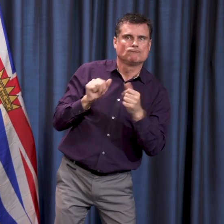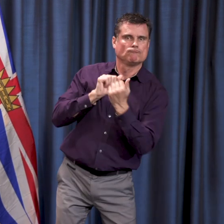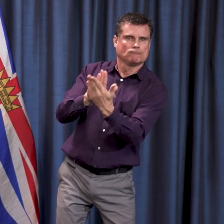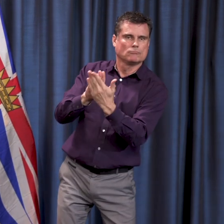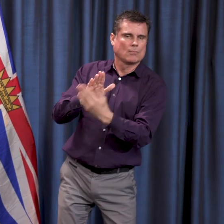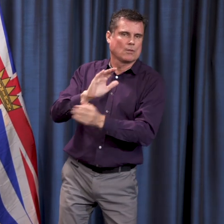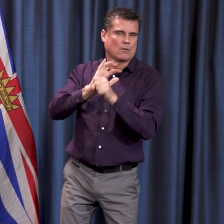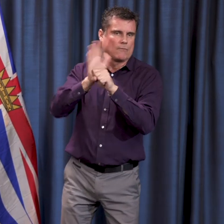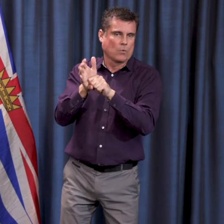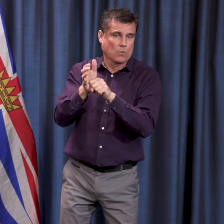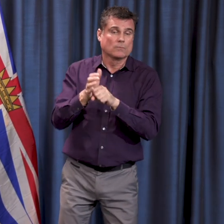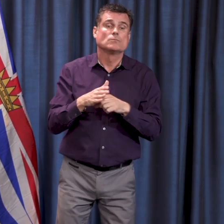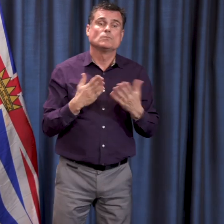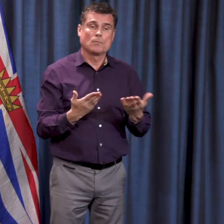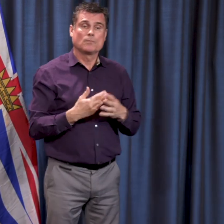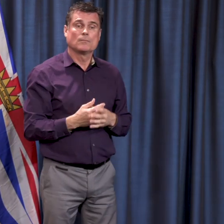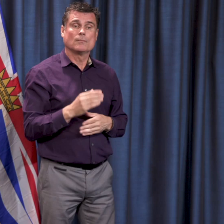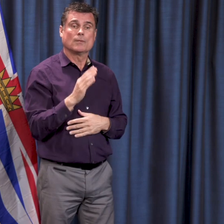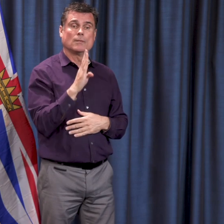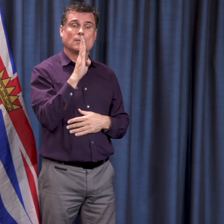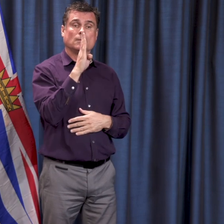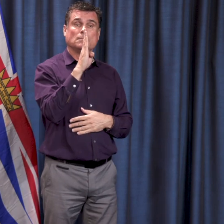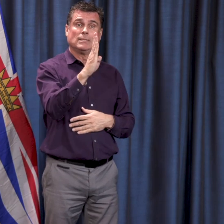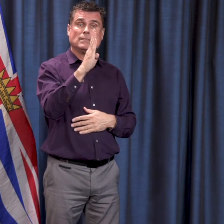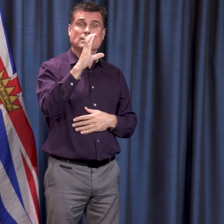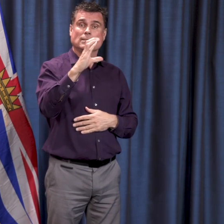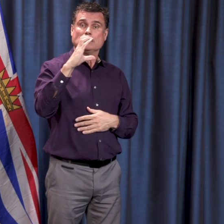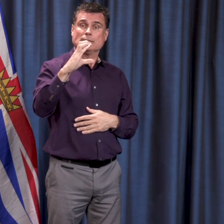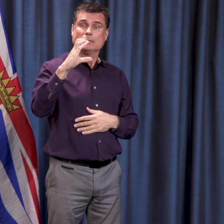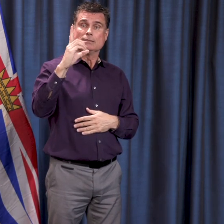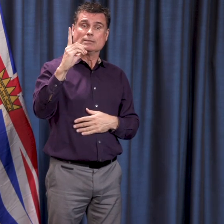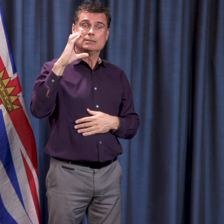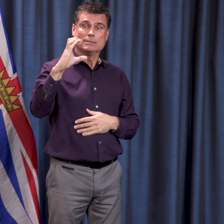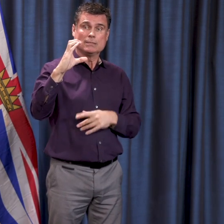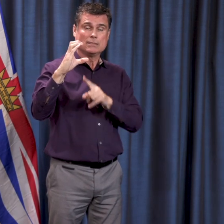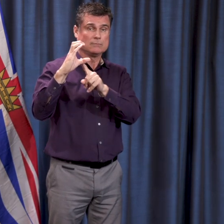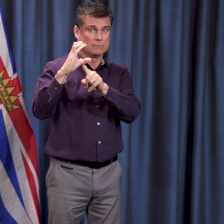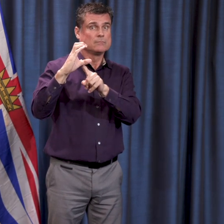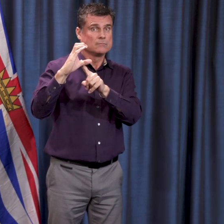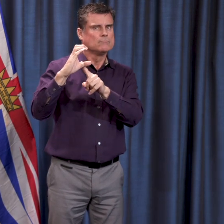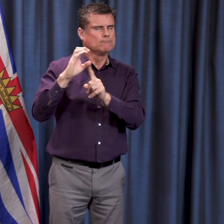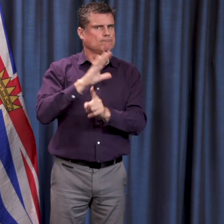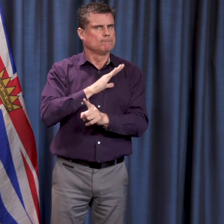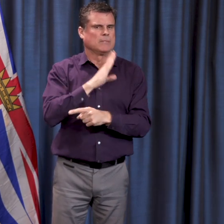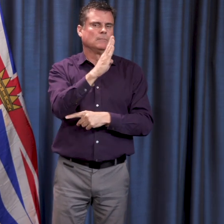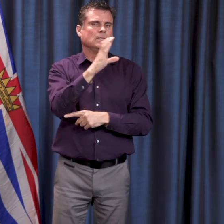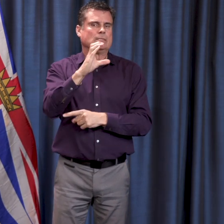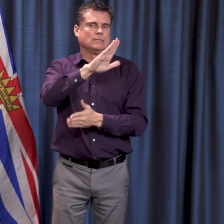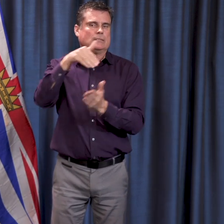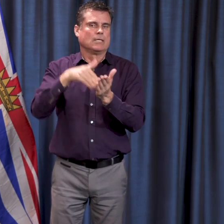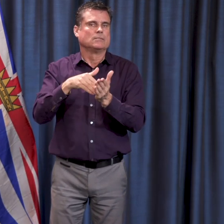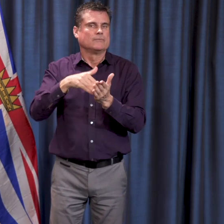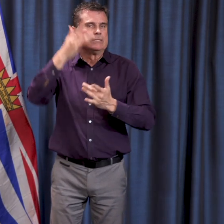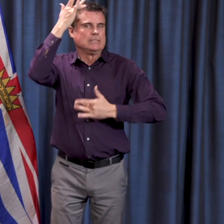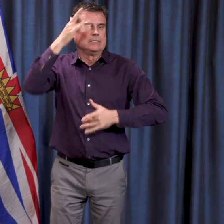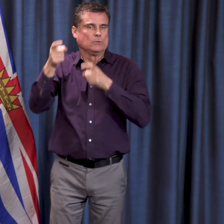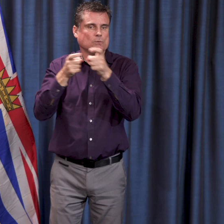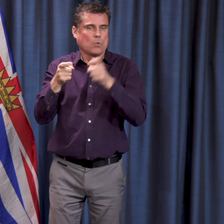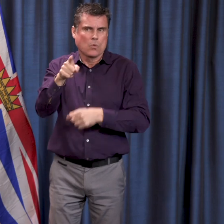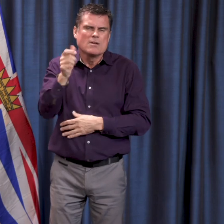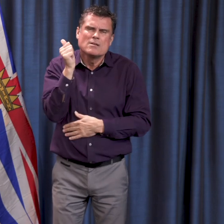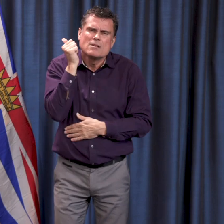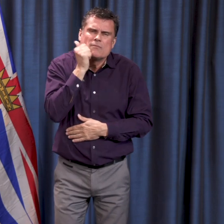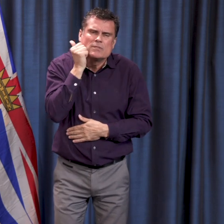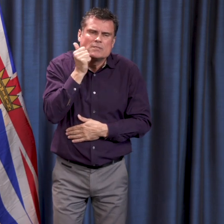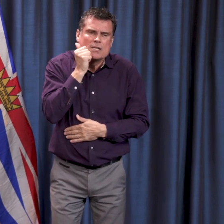reflect on this a bit myself. That 3,500 tests is what we're doing every day, which is an extraordinary increase. It reflects the work and the